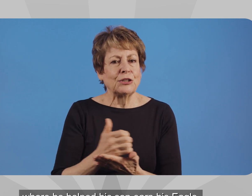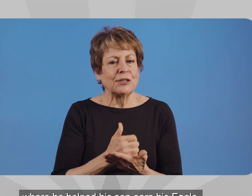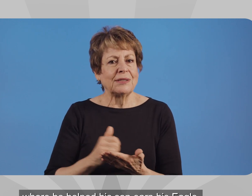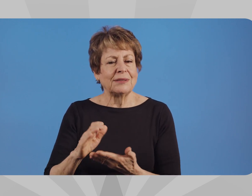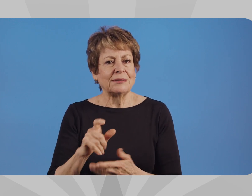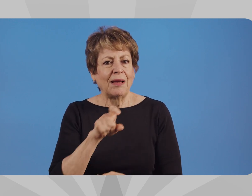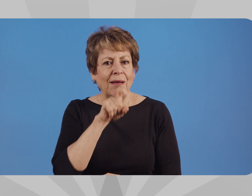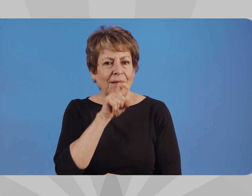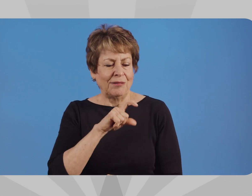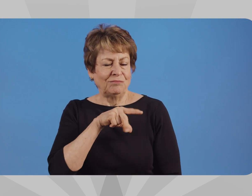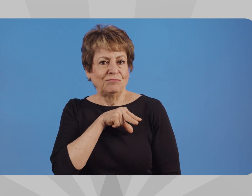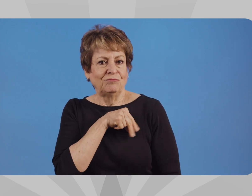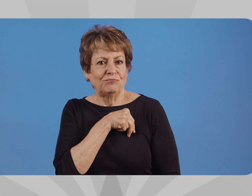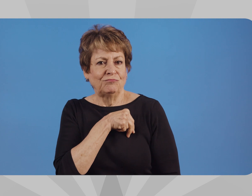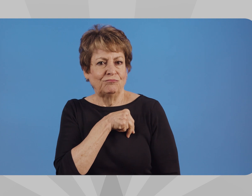his eagle.